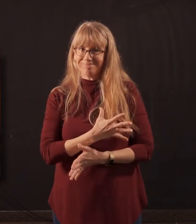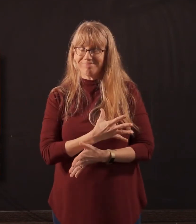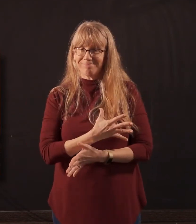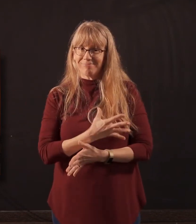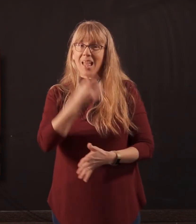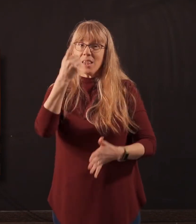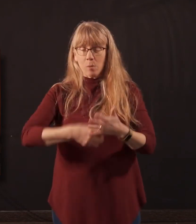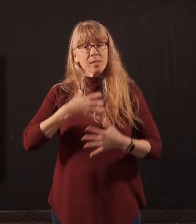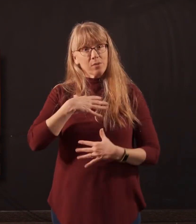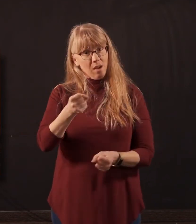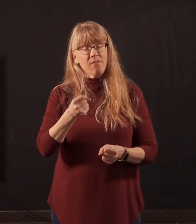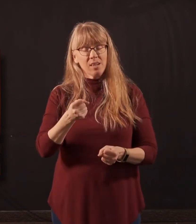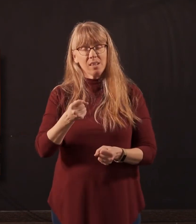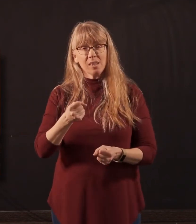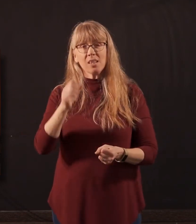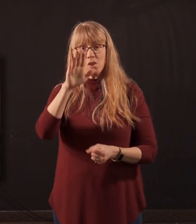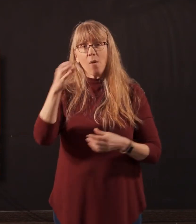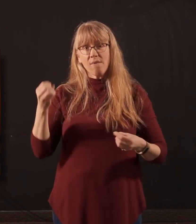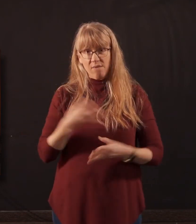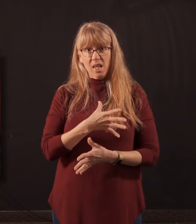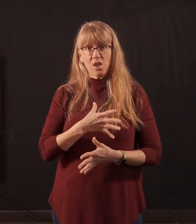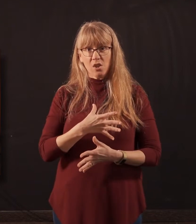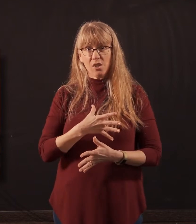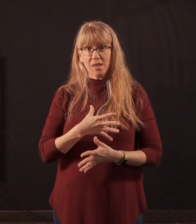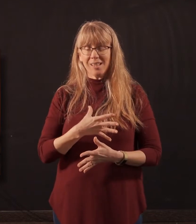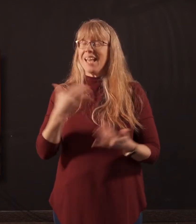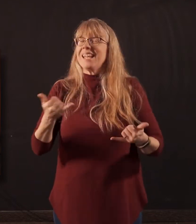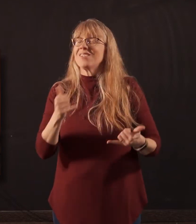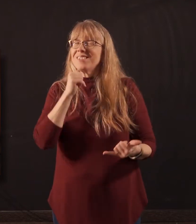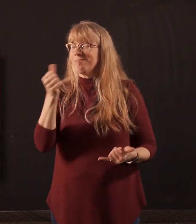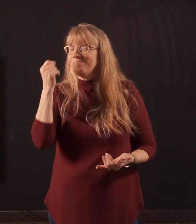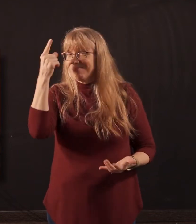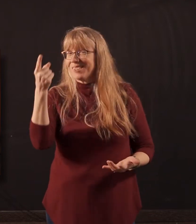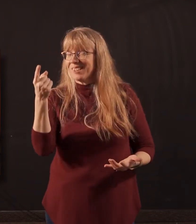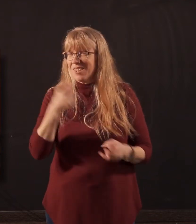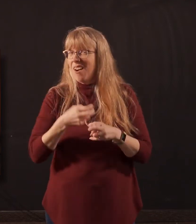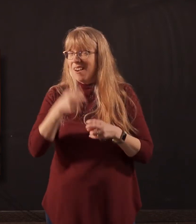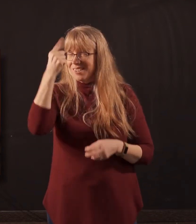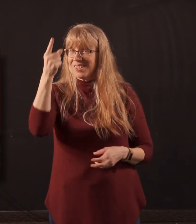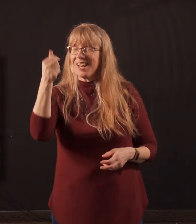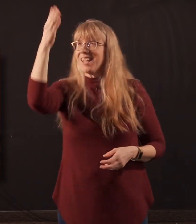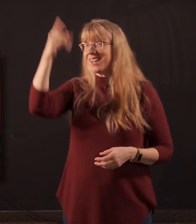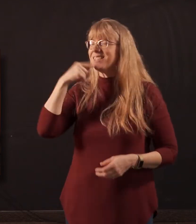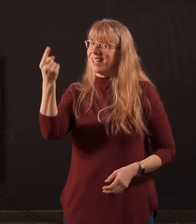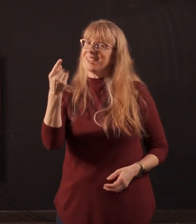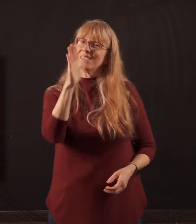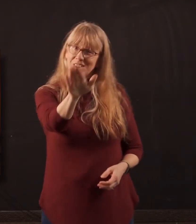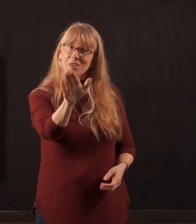price for confidence is your fear. Now, doesn't make sense at all. God is saying, though, to you, give me your